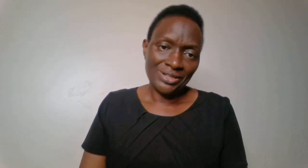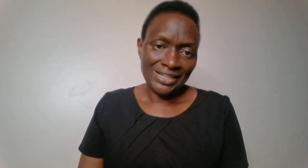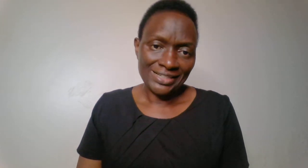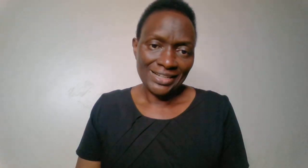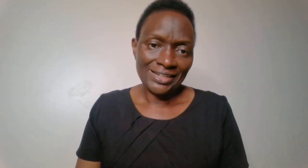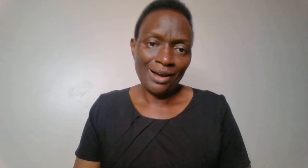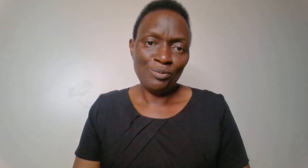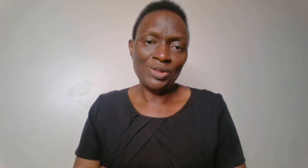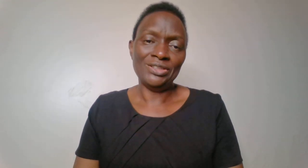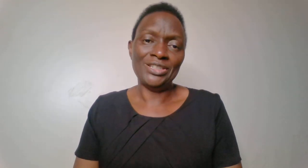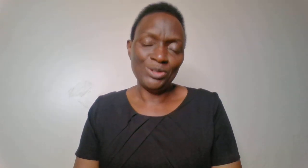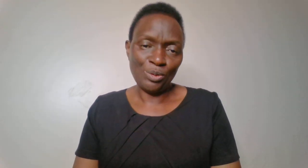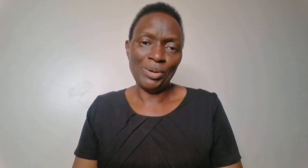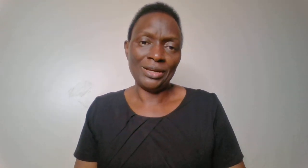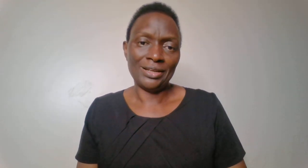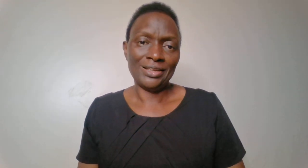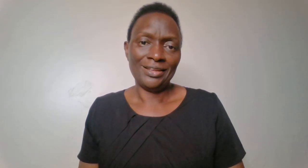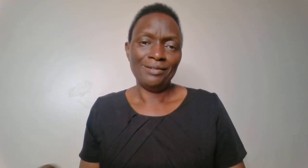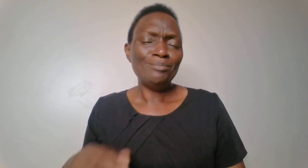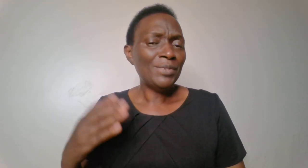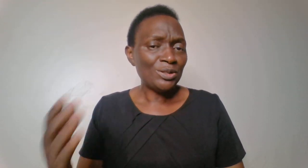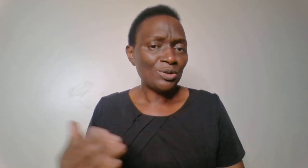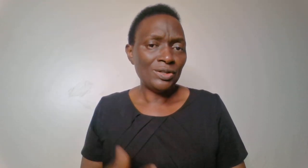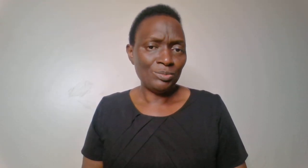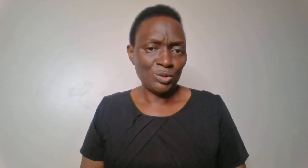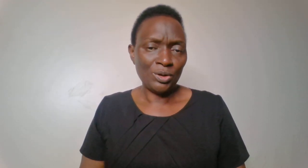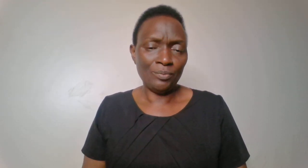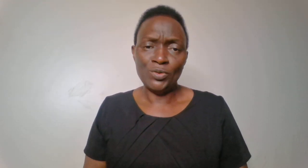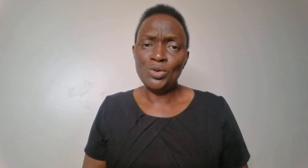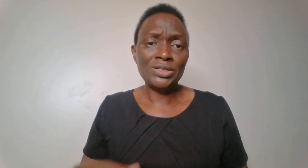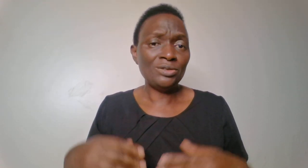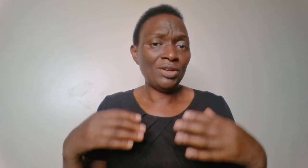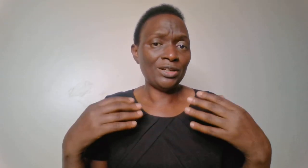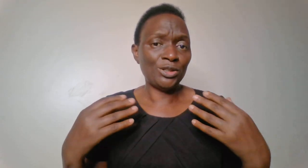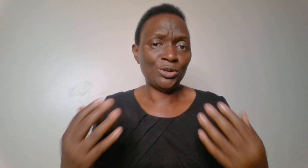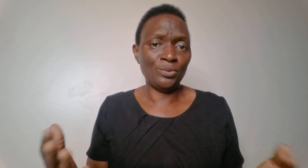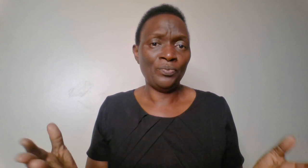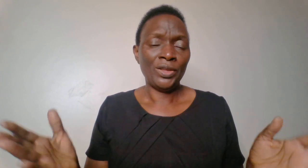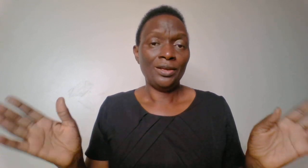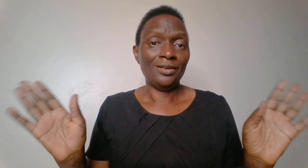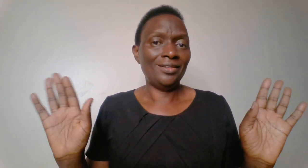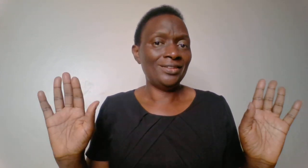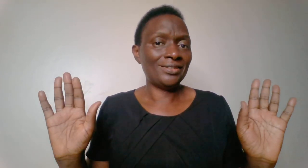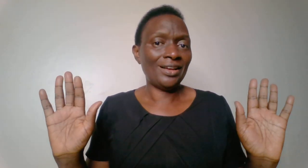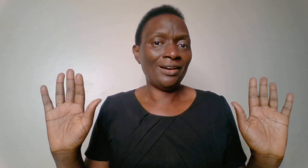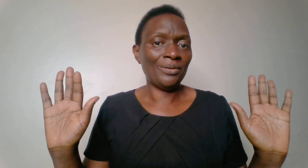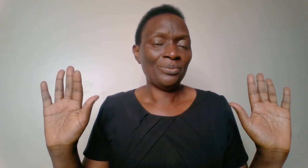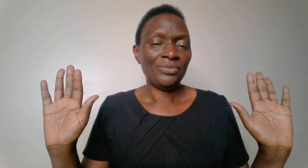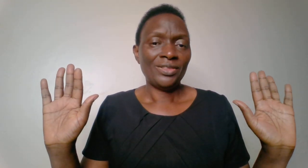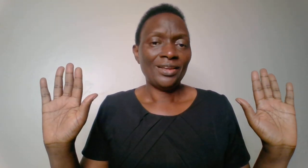things that come with gentlemen, mention them to him. Don't even assume he is a